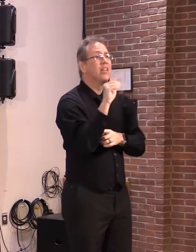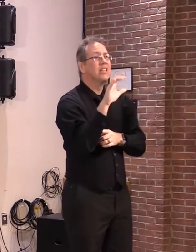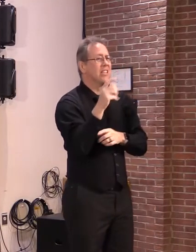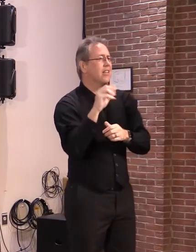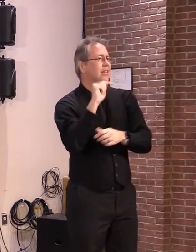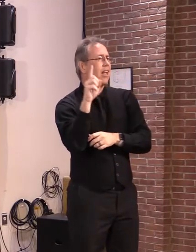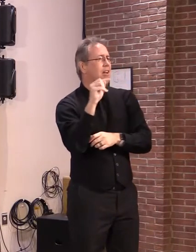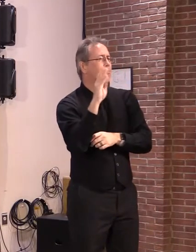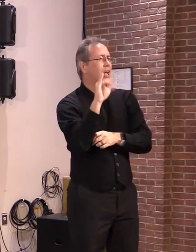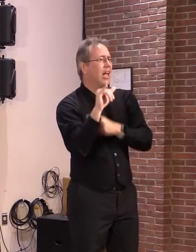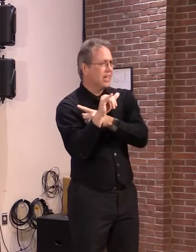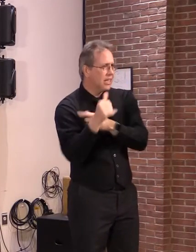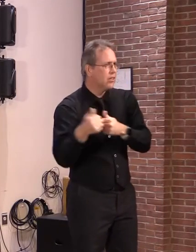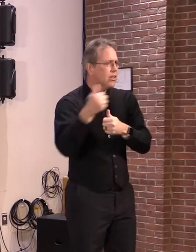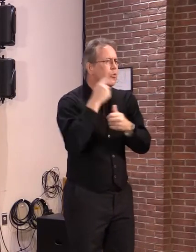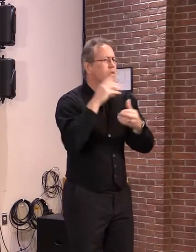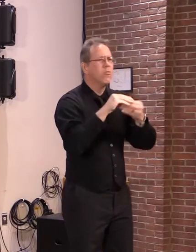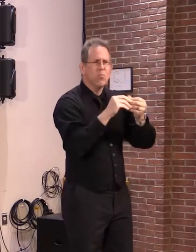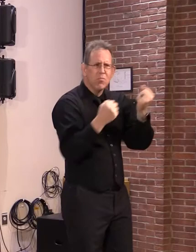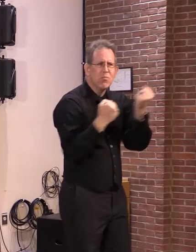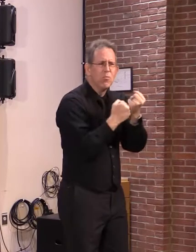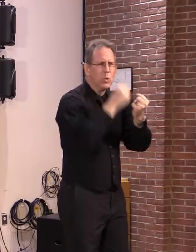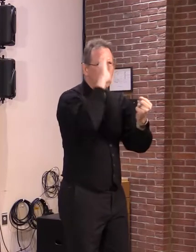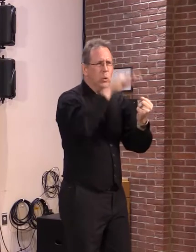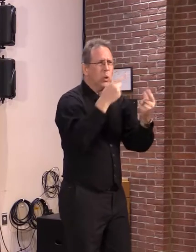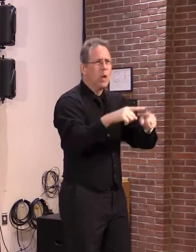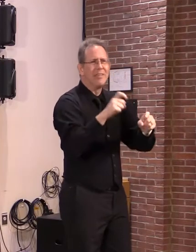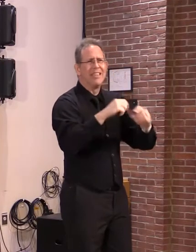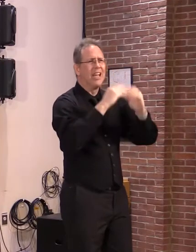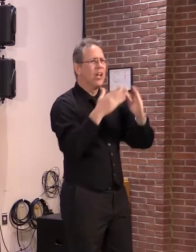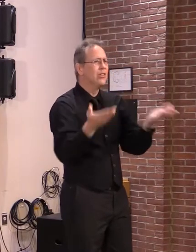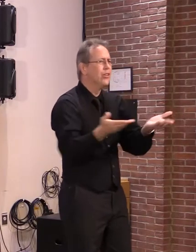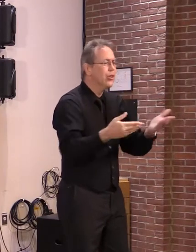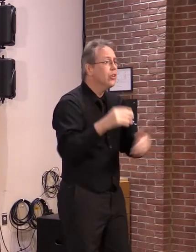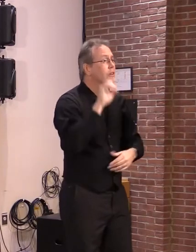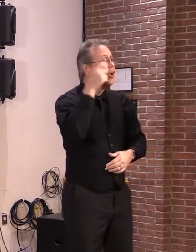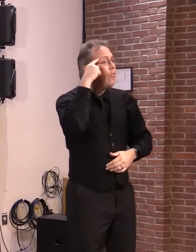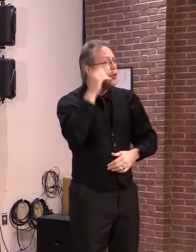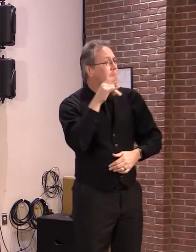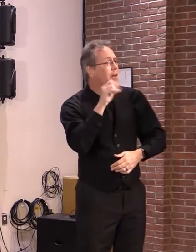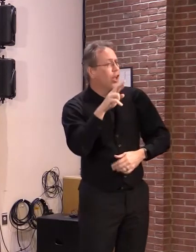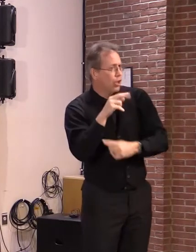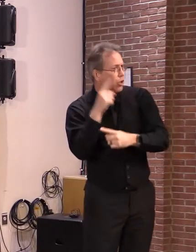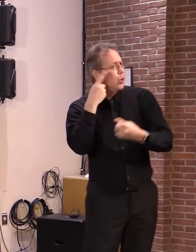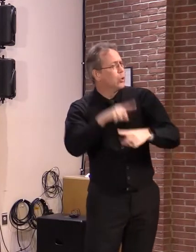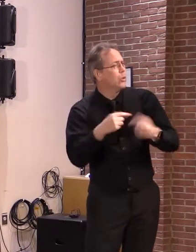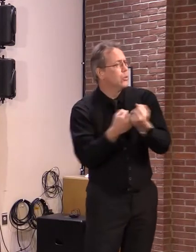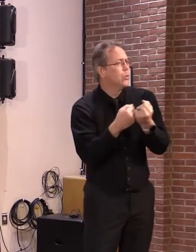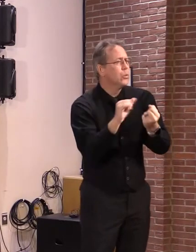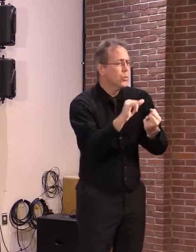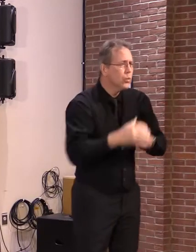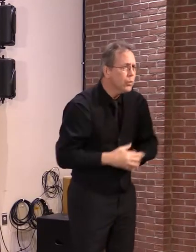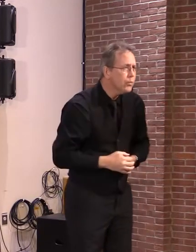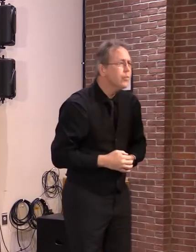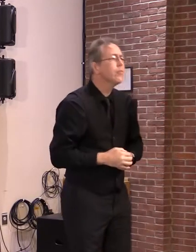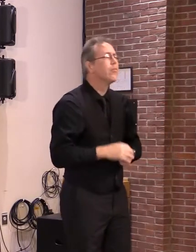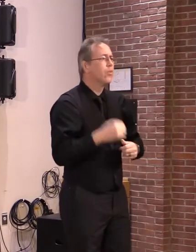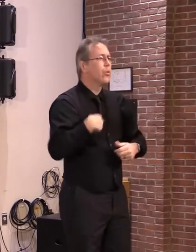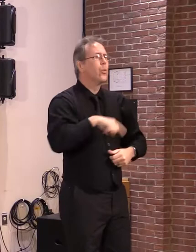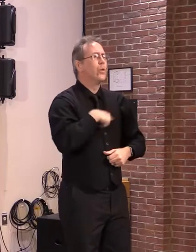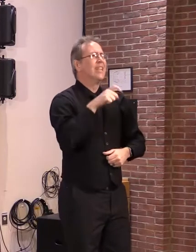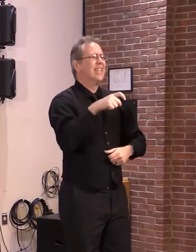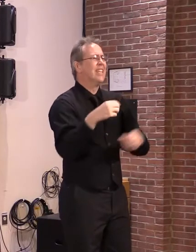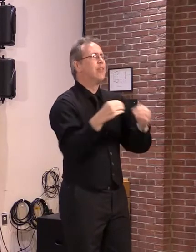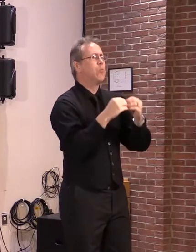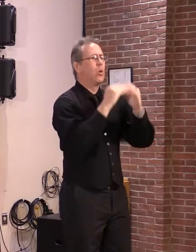and I thank them for their help. Our desperate need to increase the housing supply is not a partisan issue.